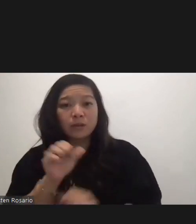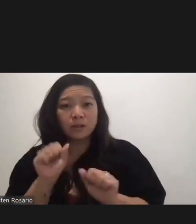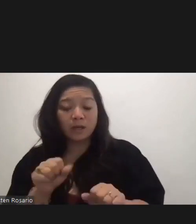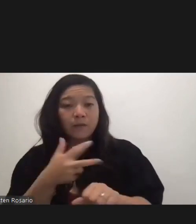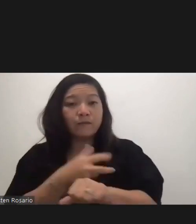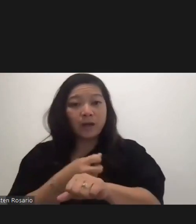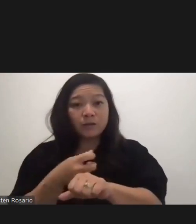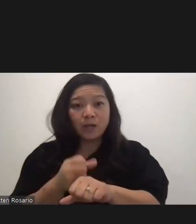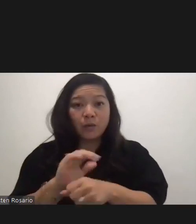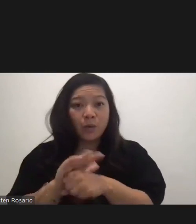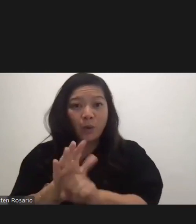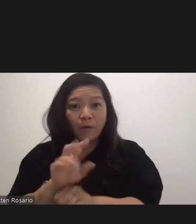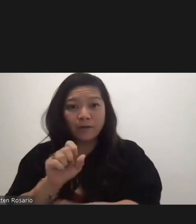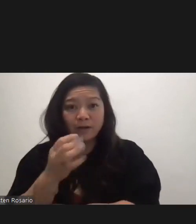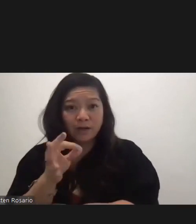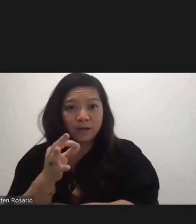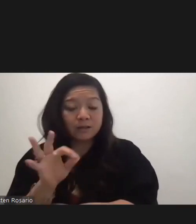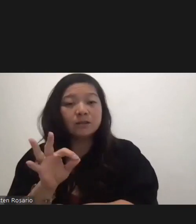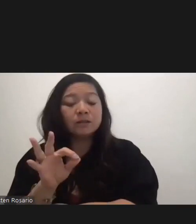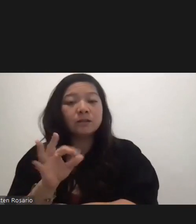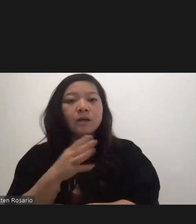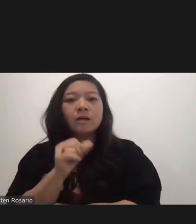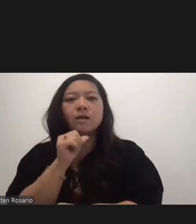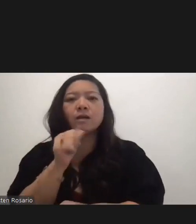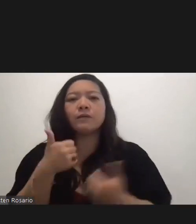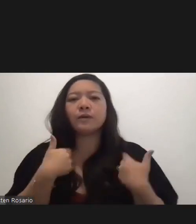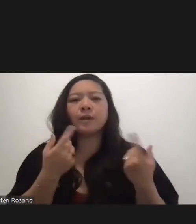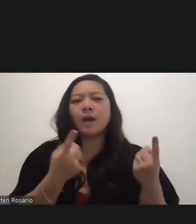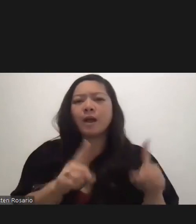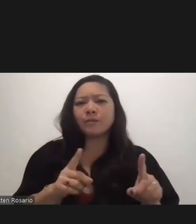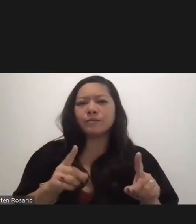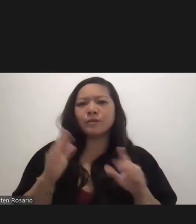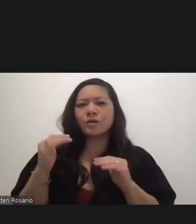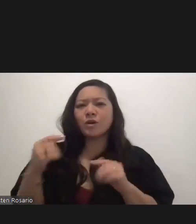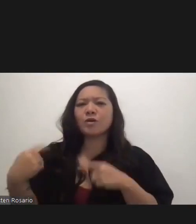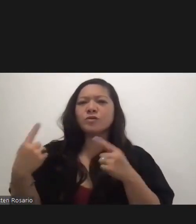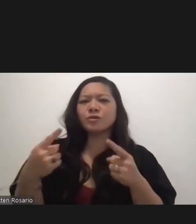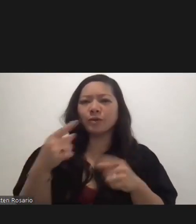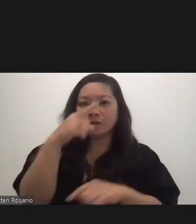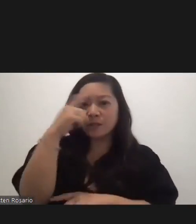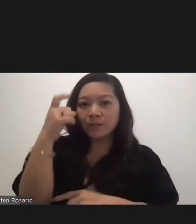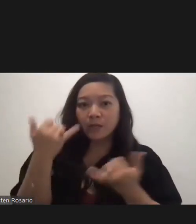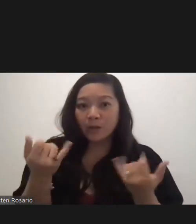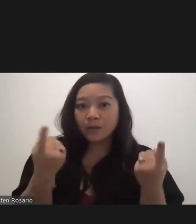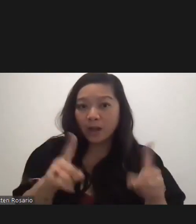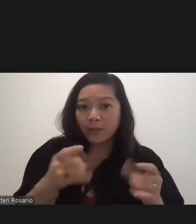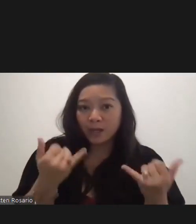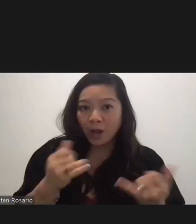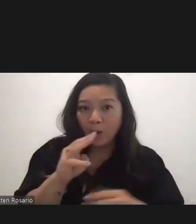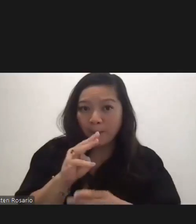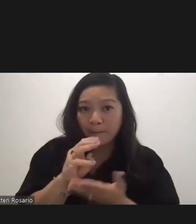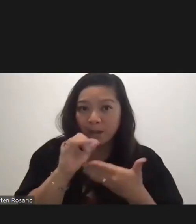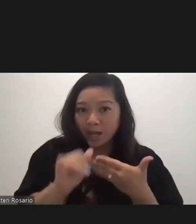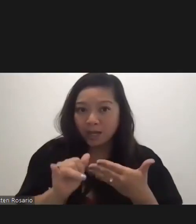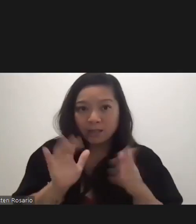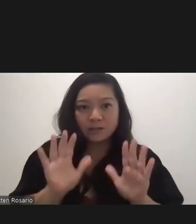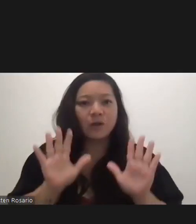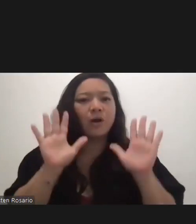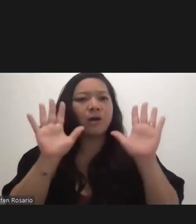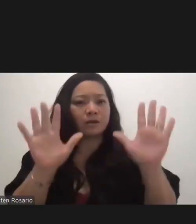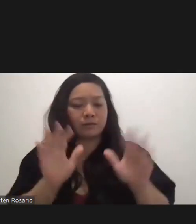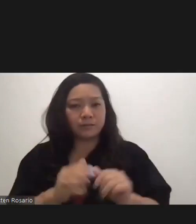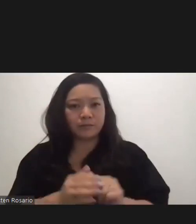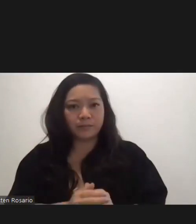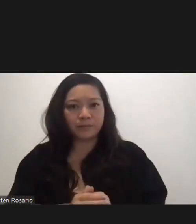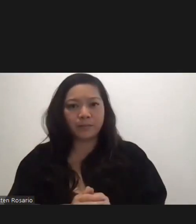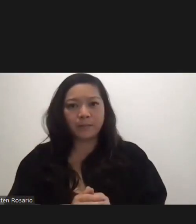honestly did not expect it to happen, you know, until the summer. And so, the fact that it's happened here in May is great. But, you know,